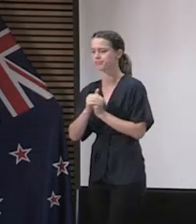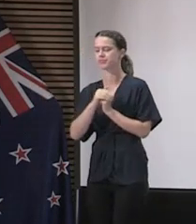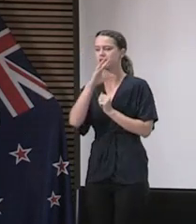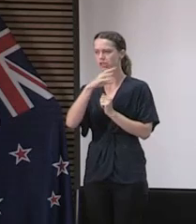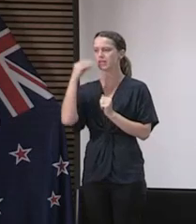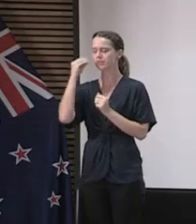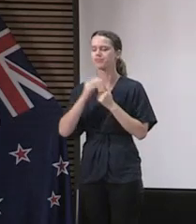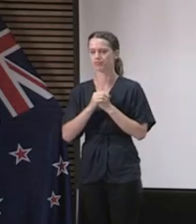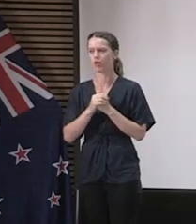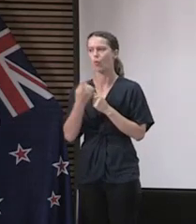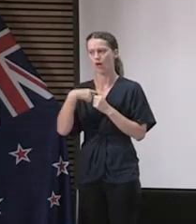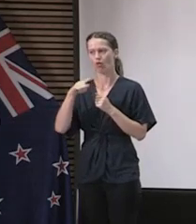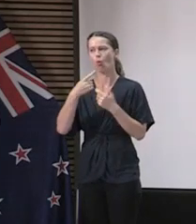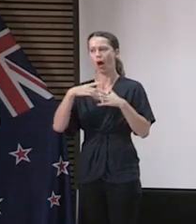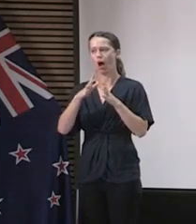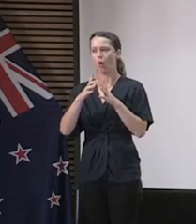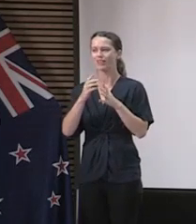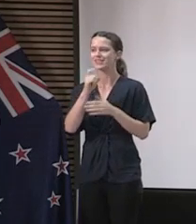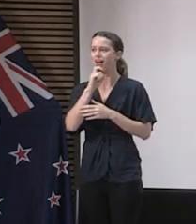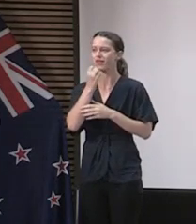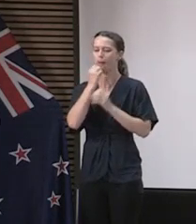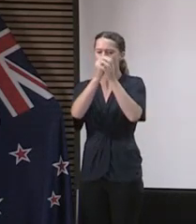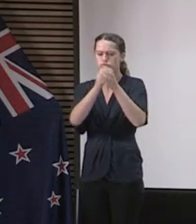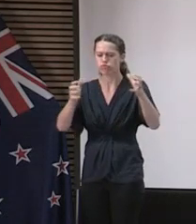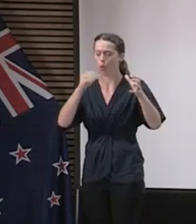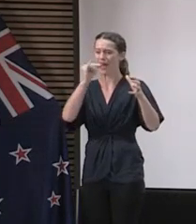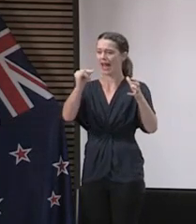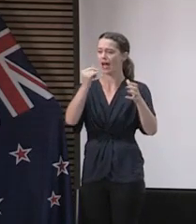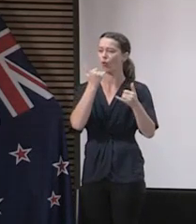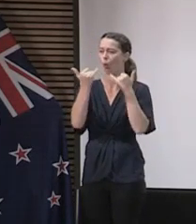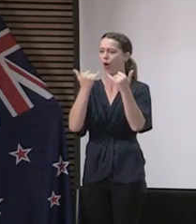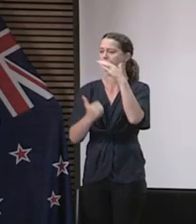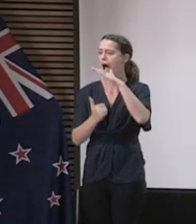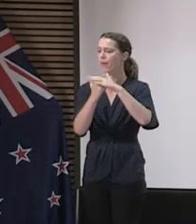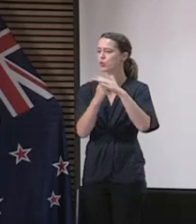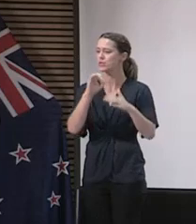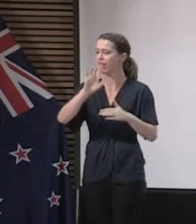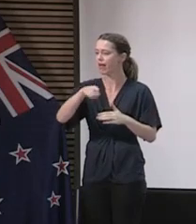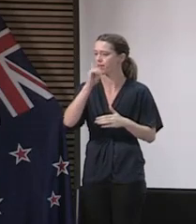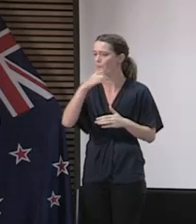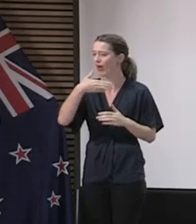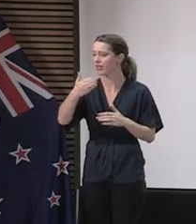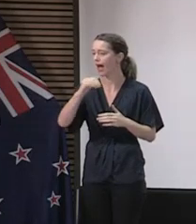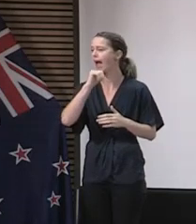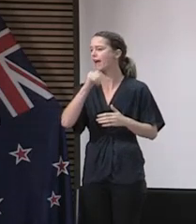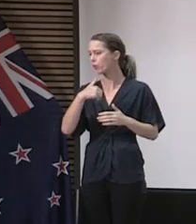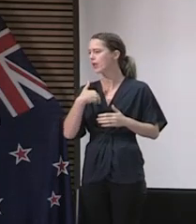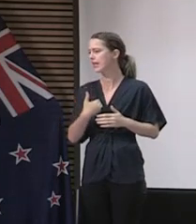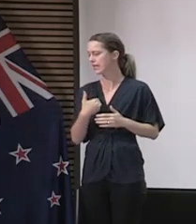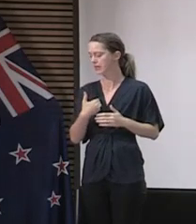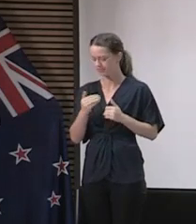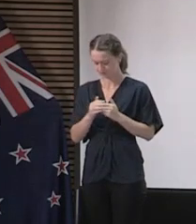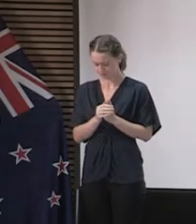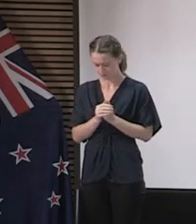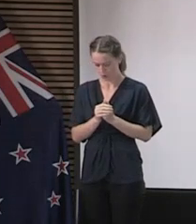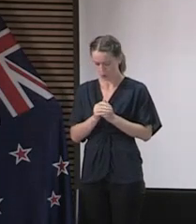ability to make as many as 10,000 calls a day, if that is required. Of course, what we want to do